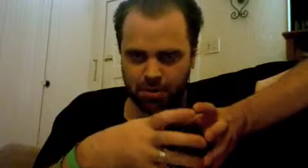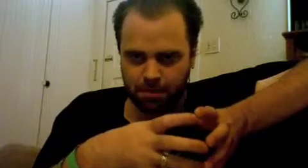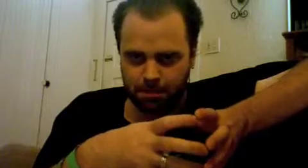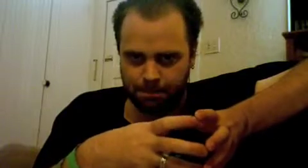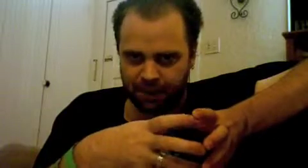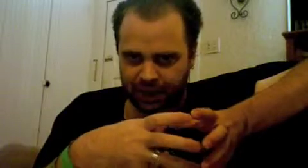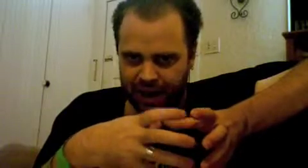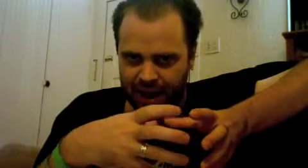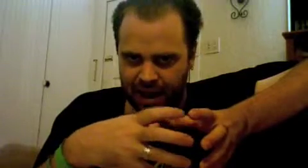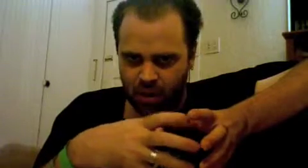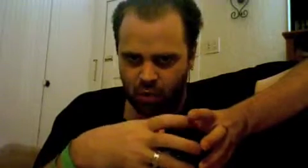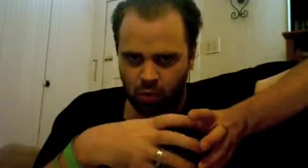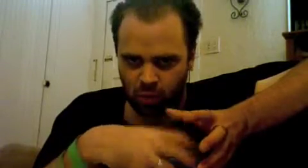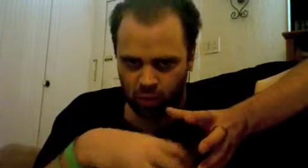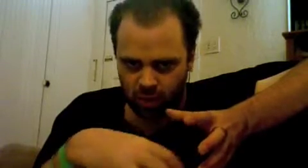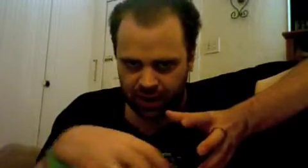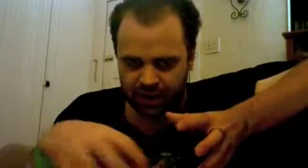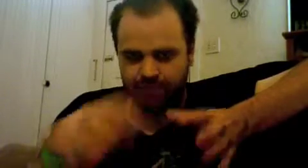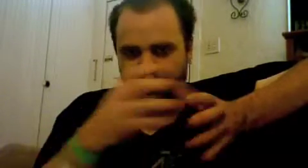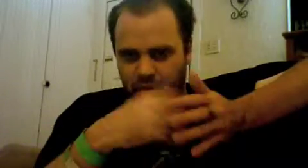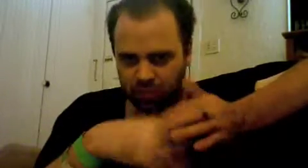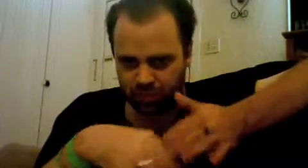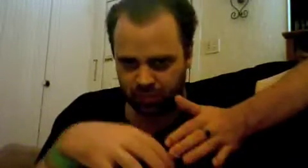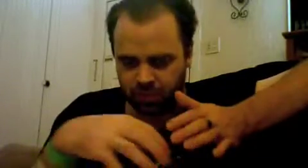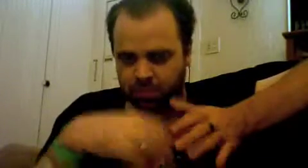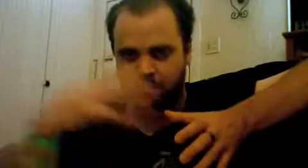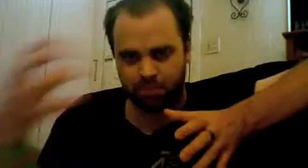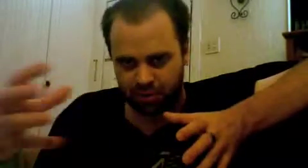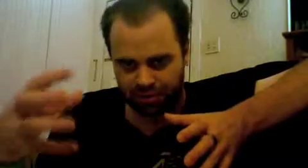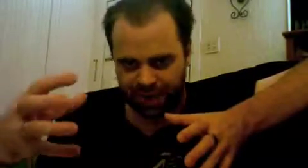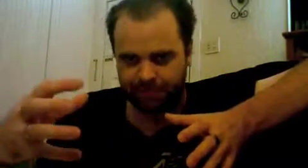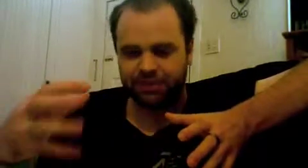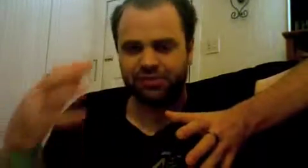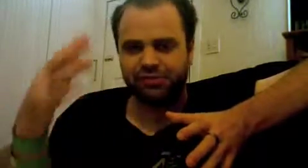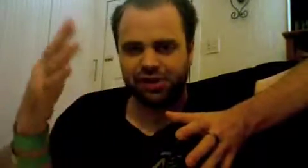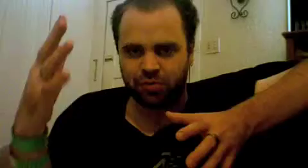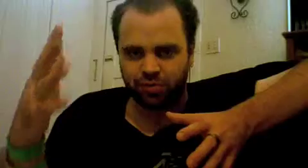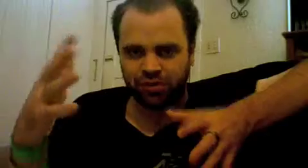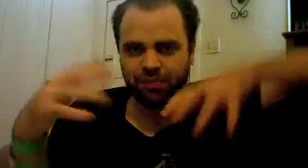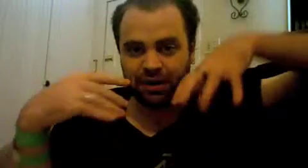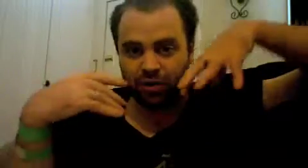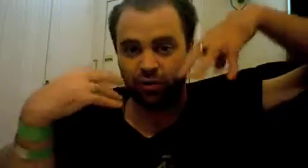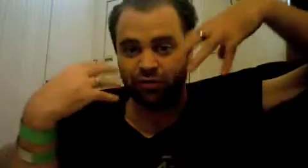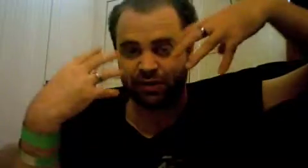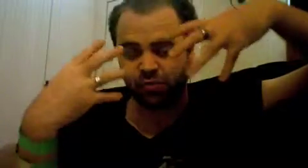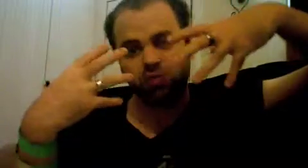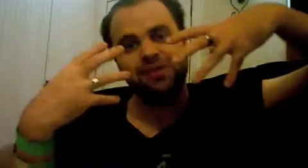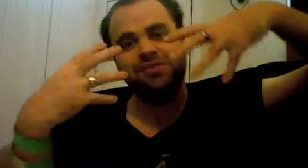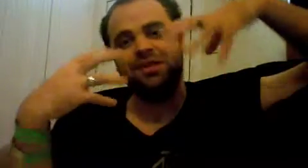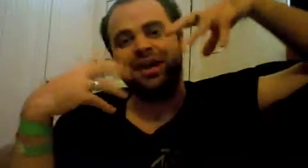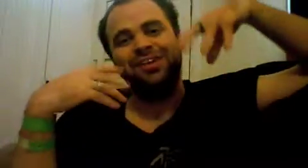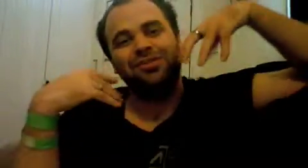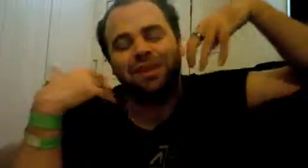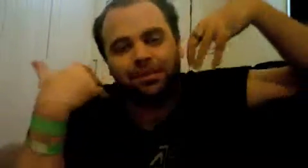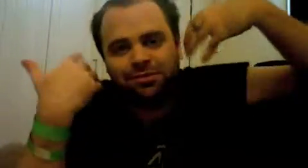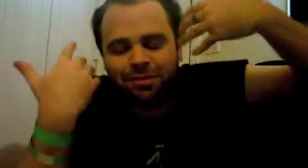but you know birth happens it grows up it cultivates reason and it develops some